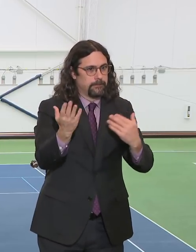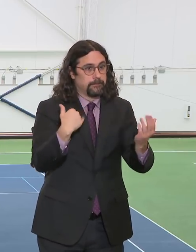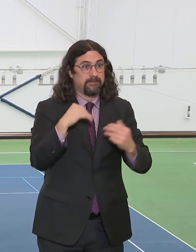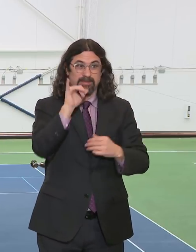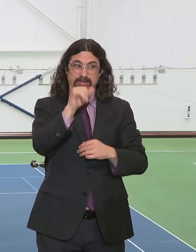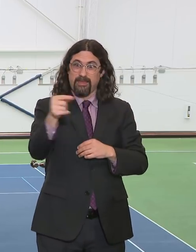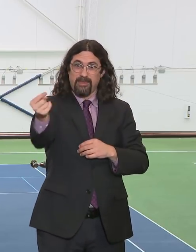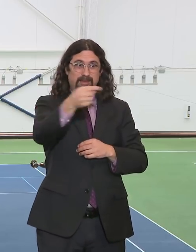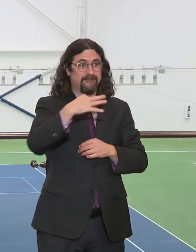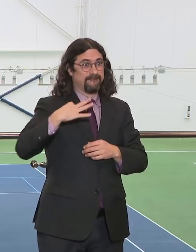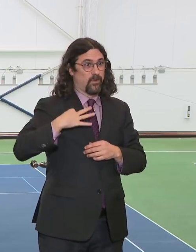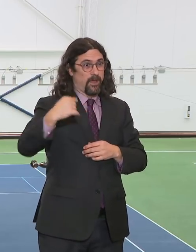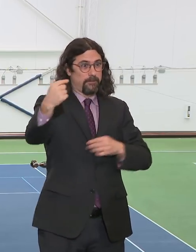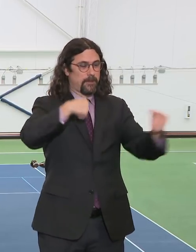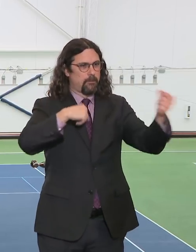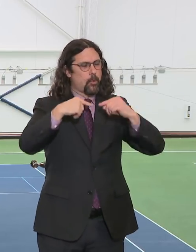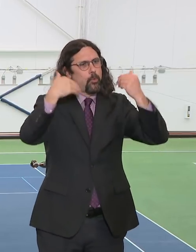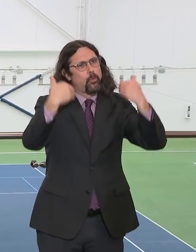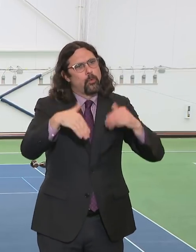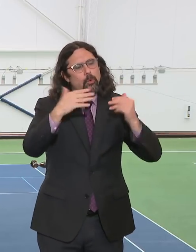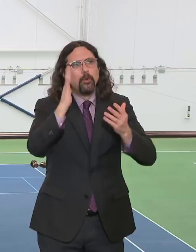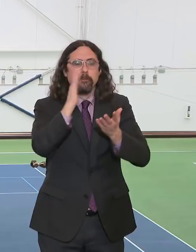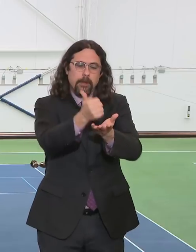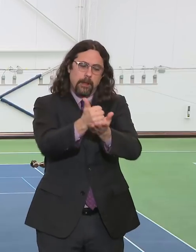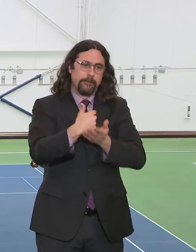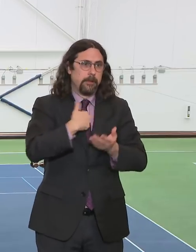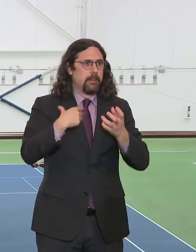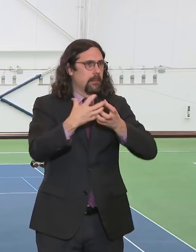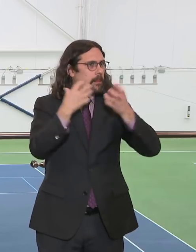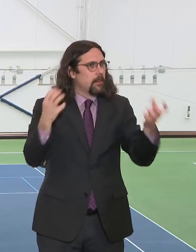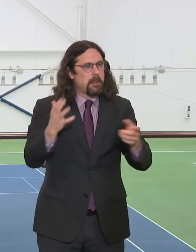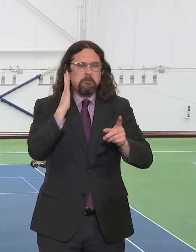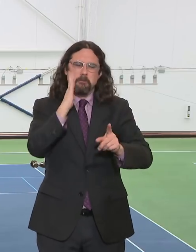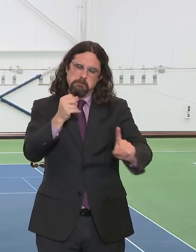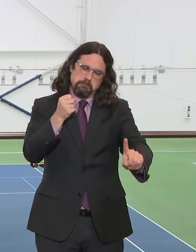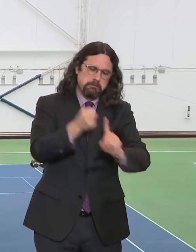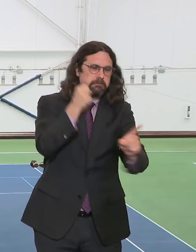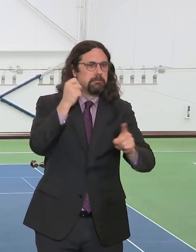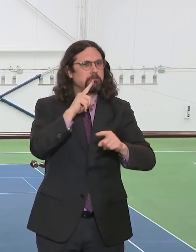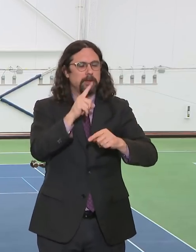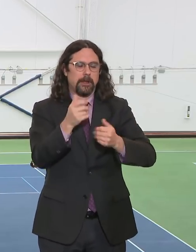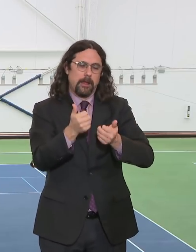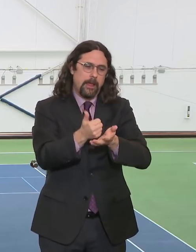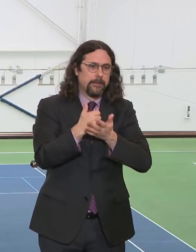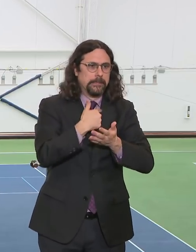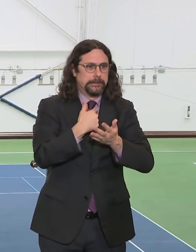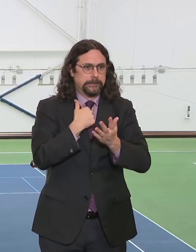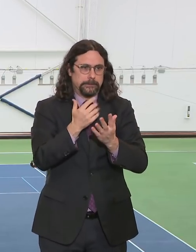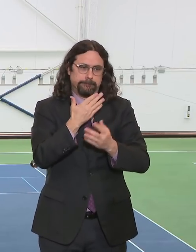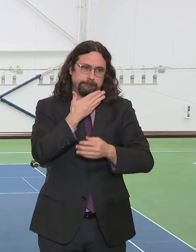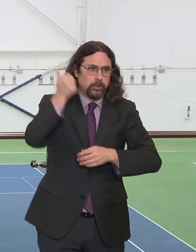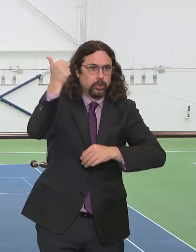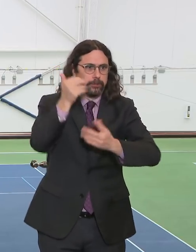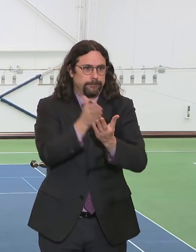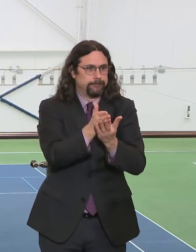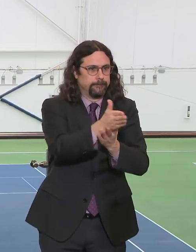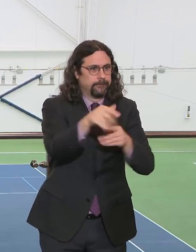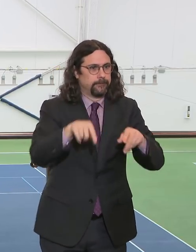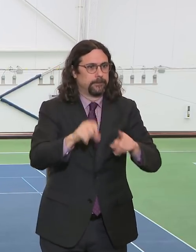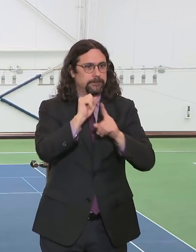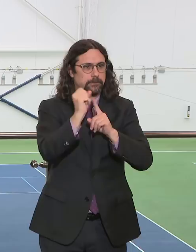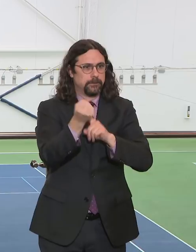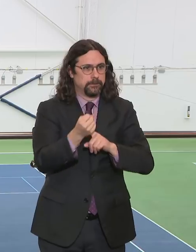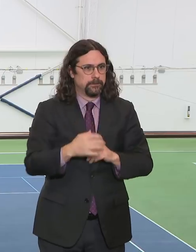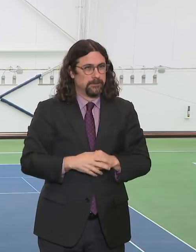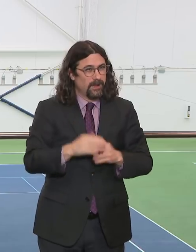a grand total of 2,000 nurses to help protect New Yorkers. That's just in the last few days more coming, and